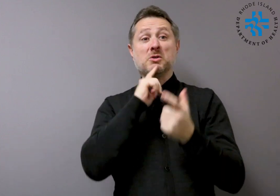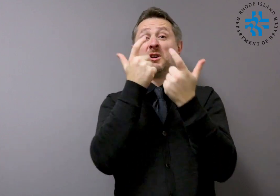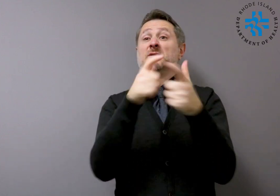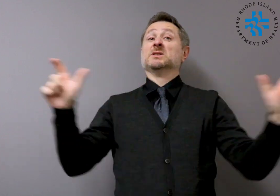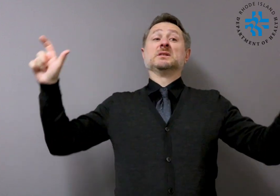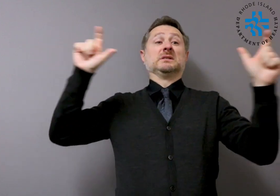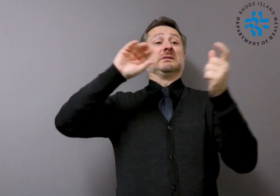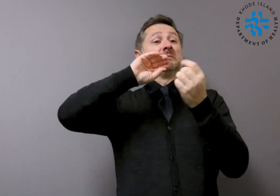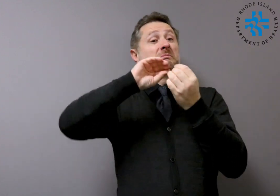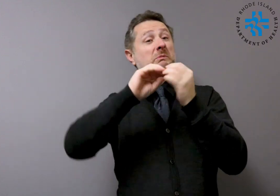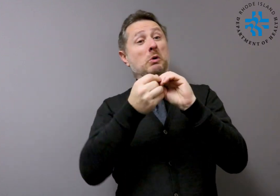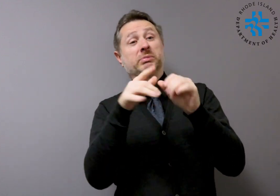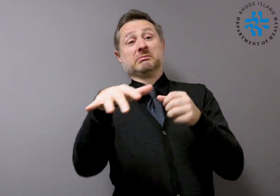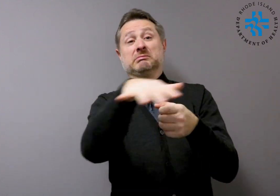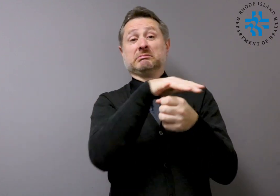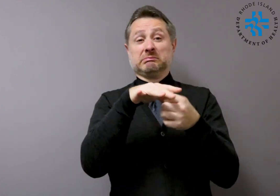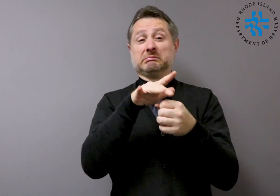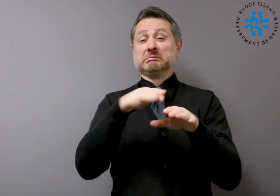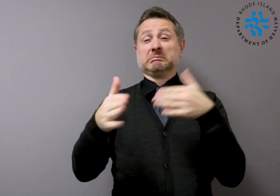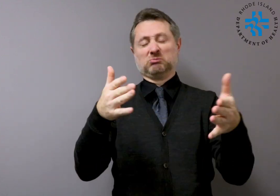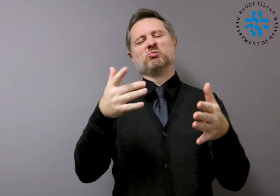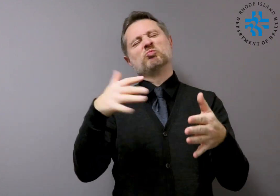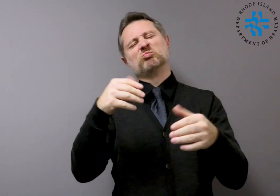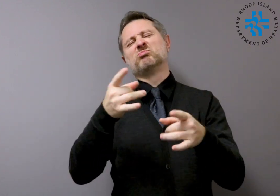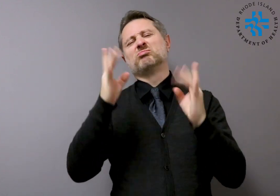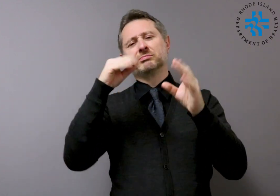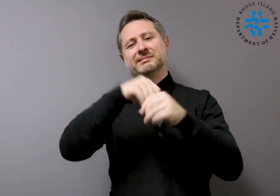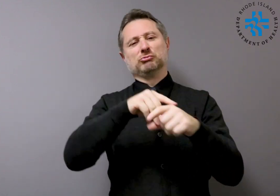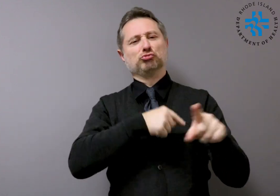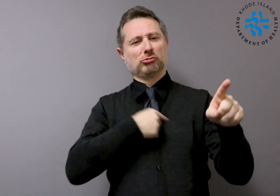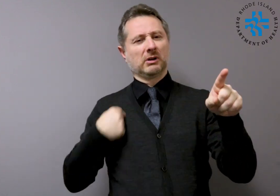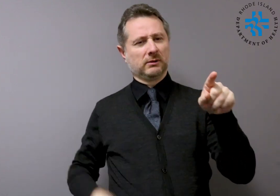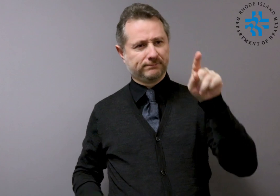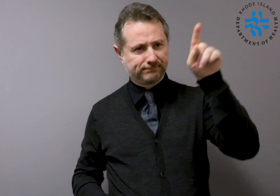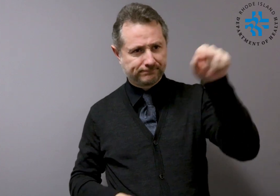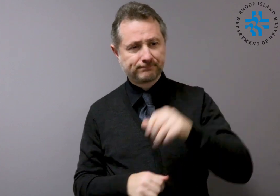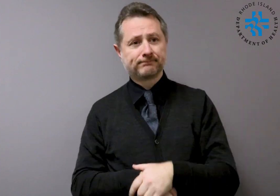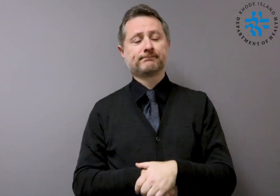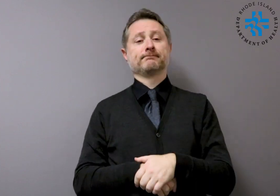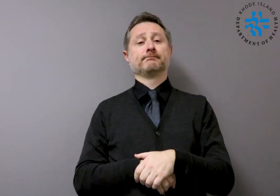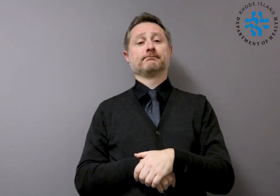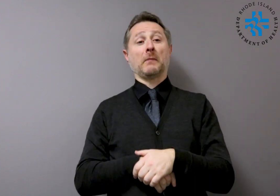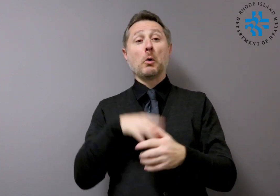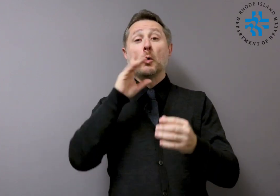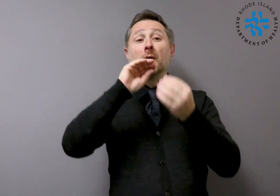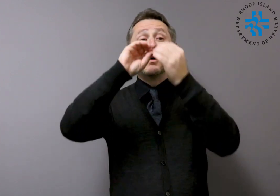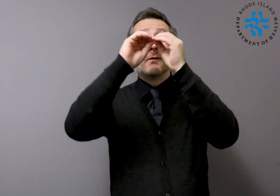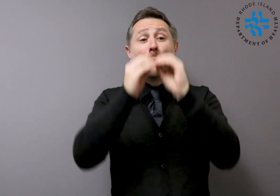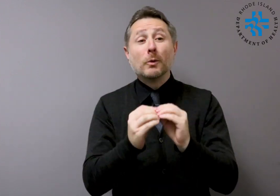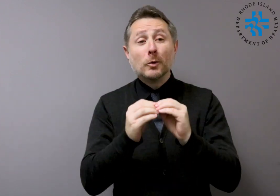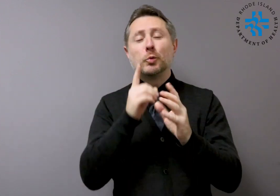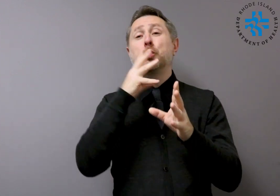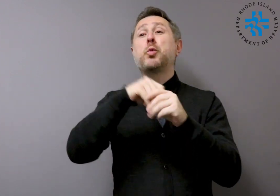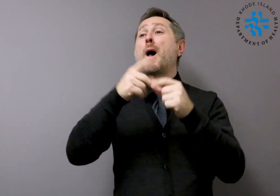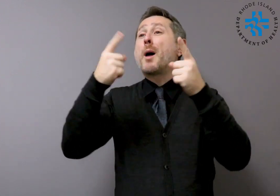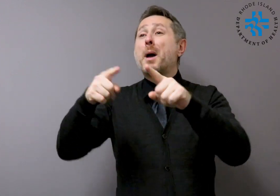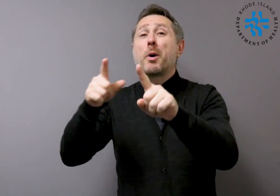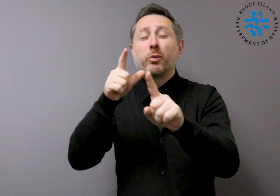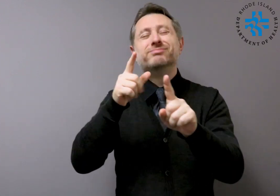figure includes travel-related cases, cases of person-to-person spread, and people repatriated from China in the Diamond